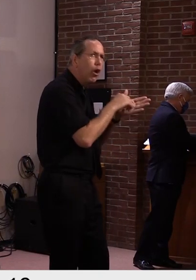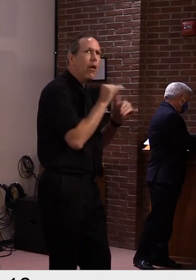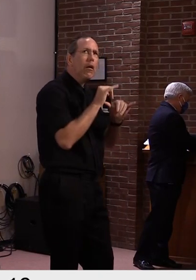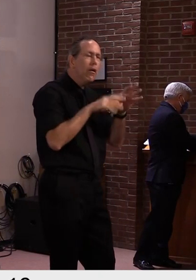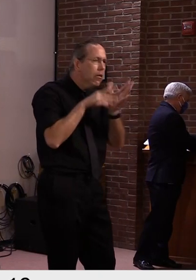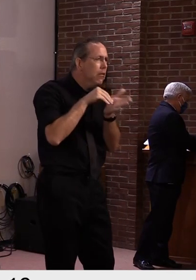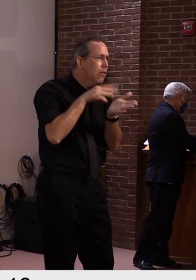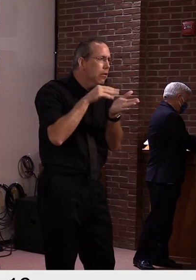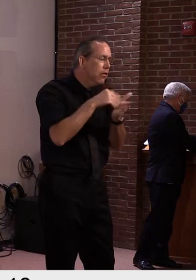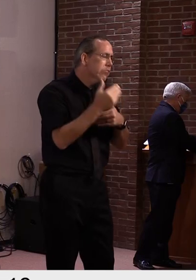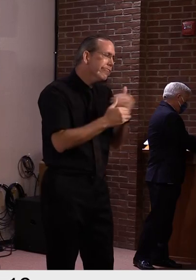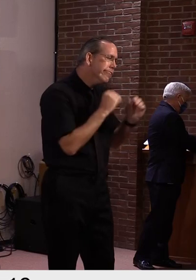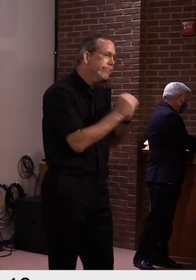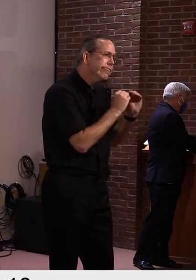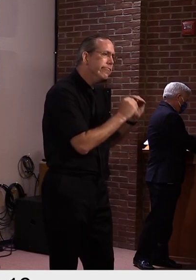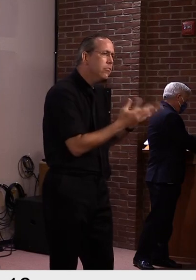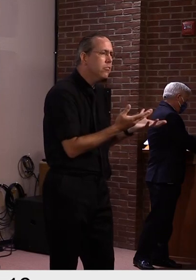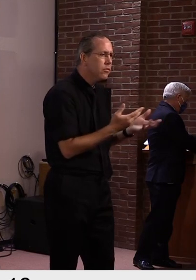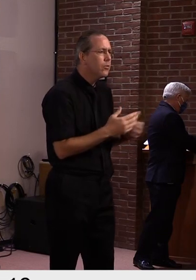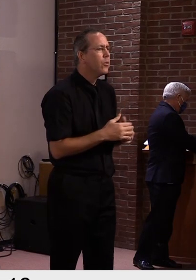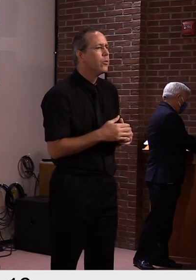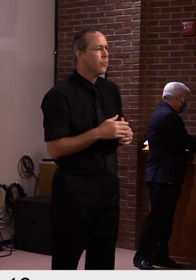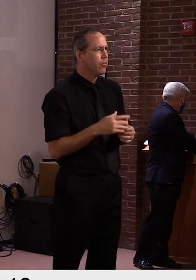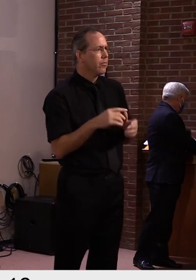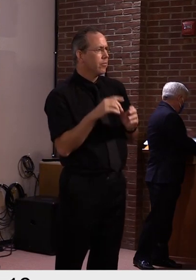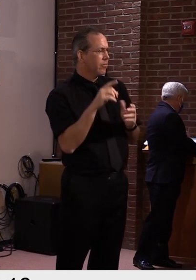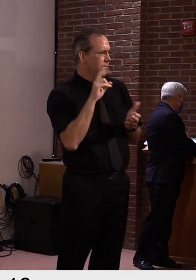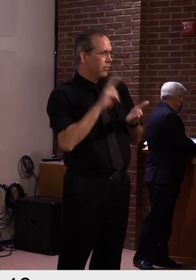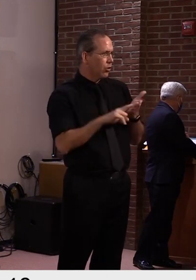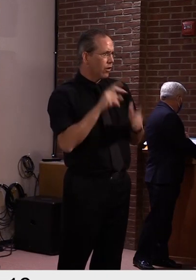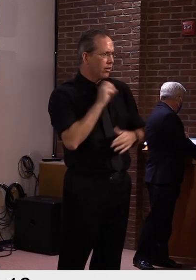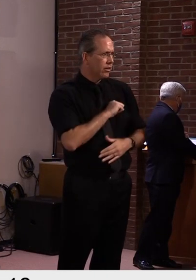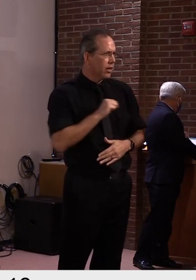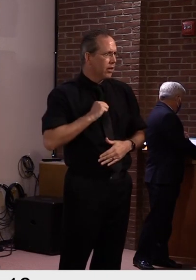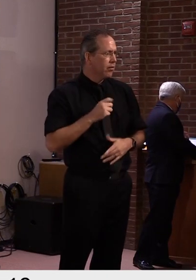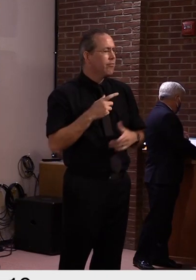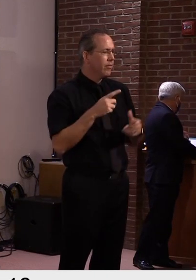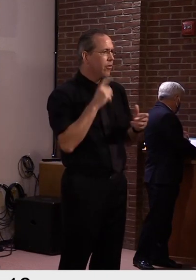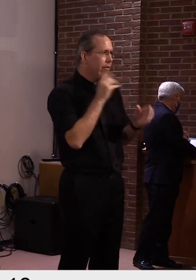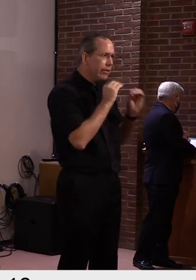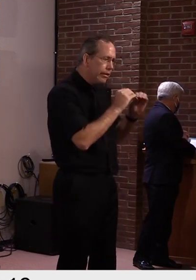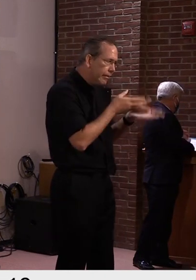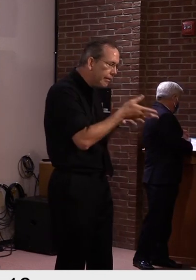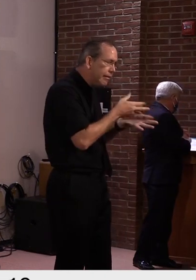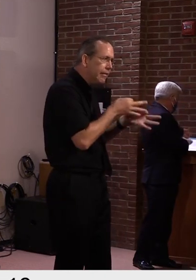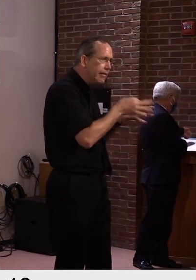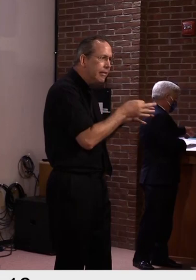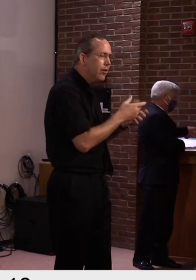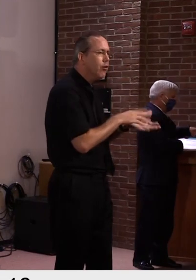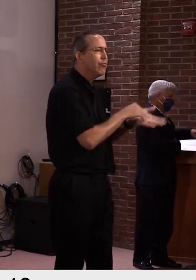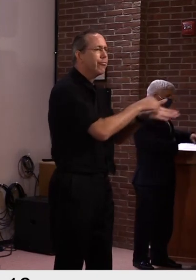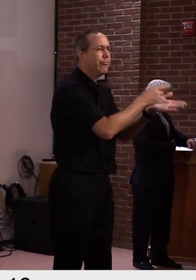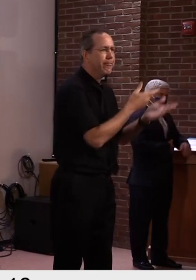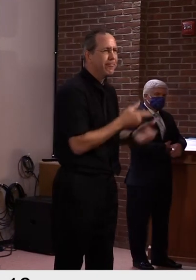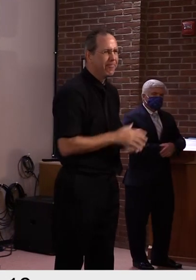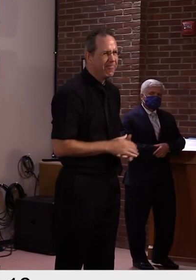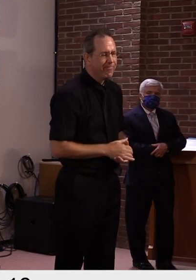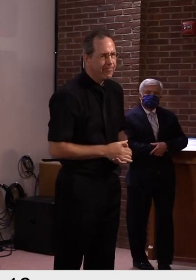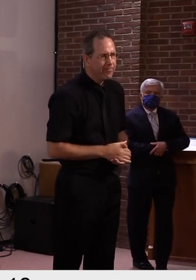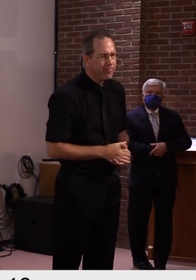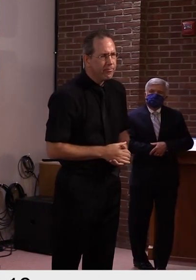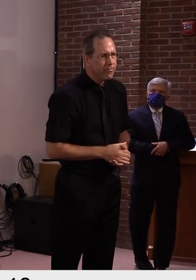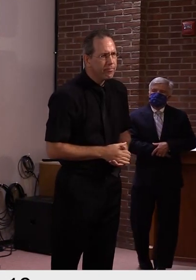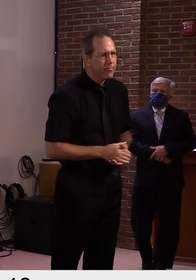Okay. And then, my last question, I think, is for, um, uh, Dr. Levine. And that is, in the, in the new cases today, I think I see